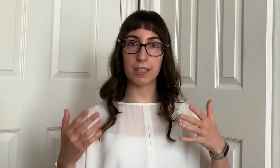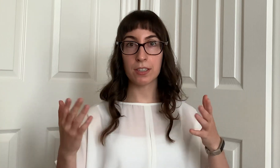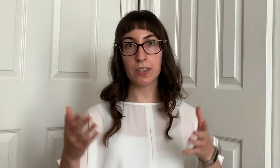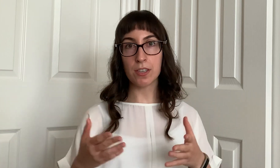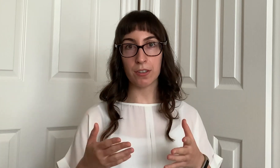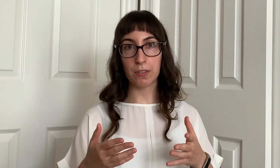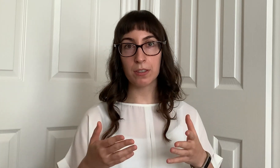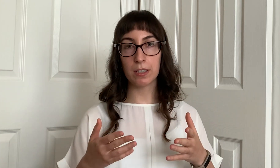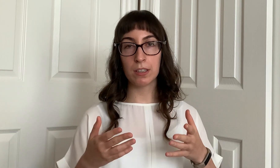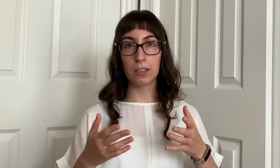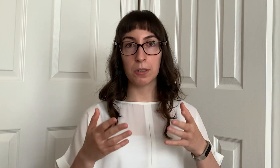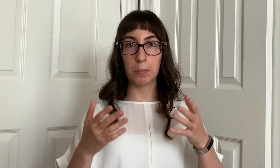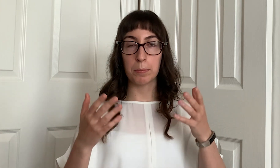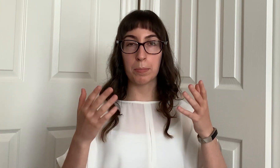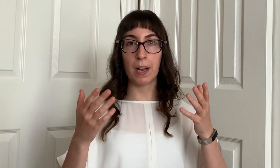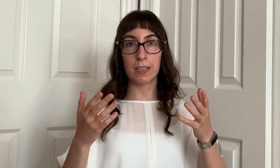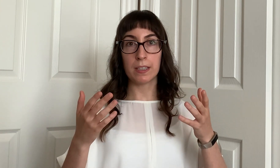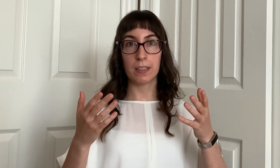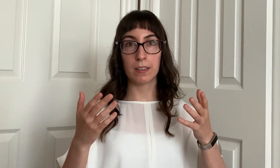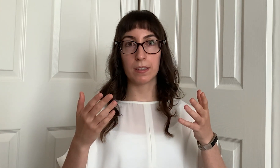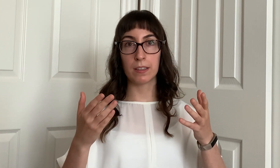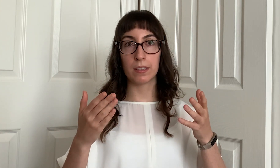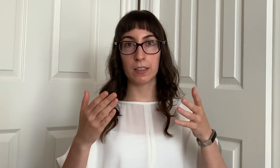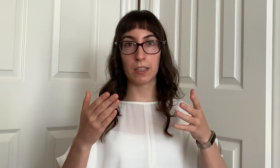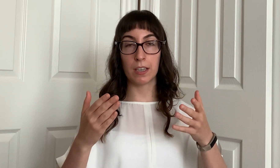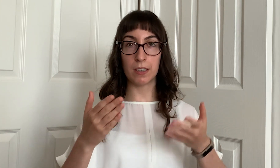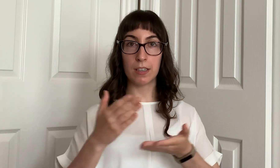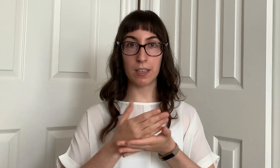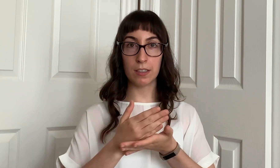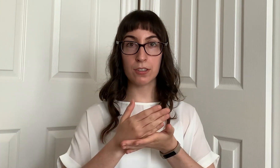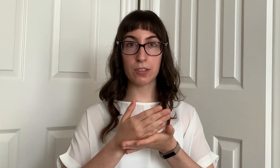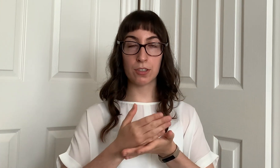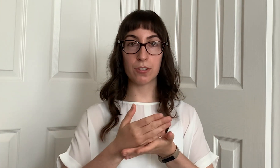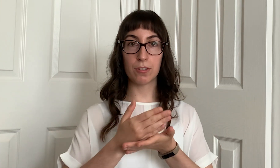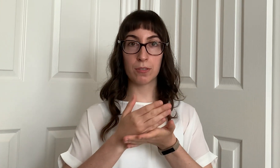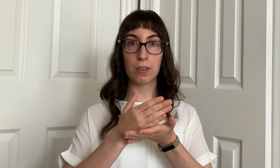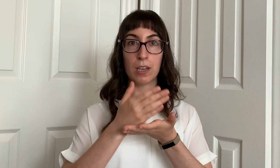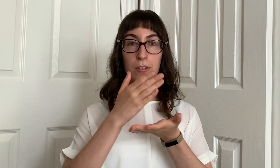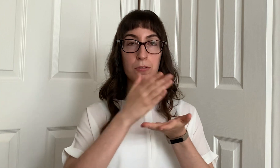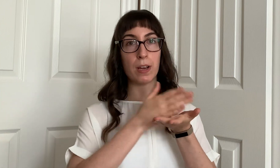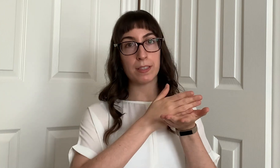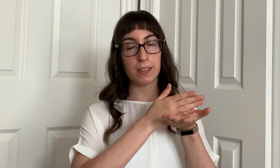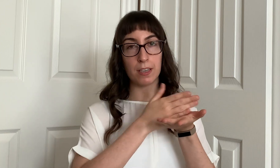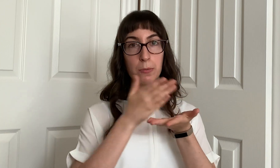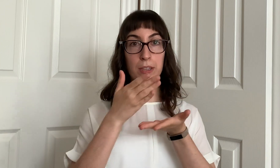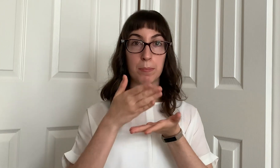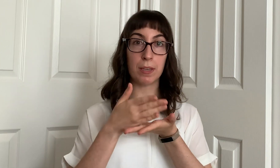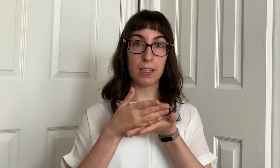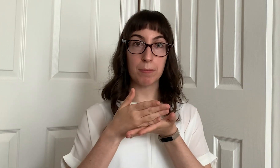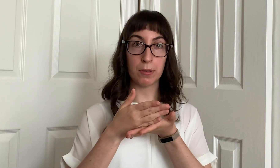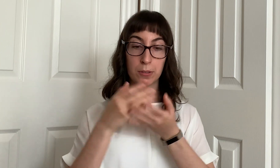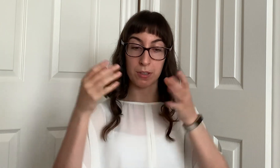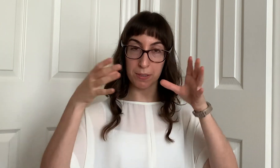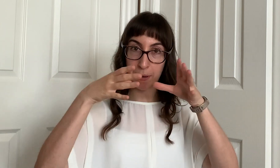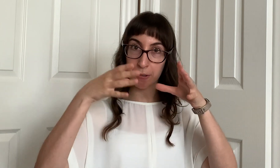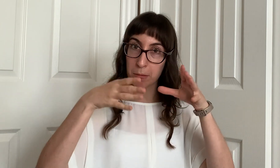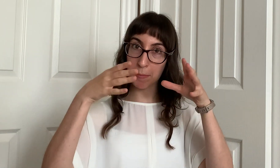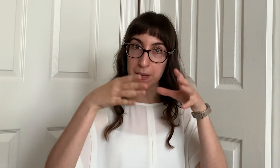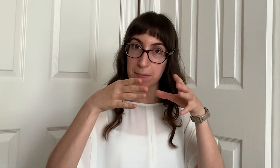authentic to you but it needs to resonate with the people the small group